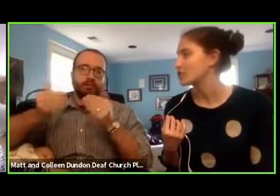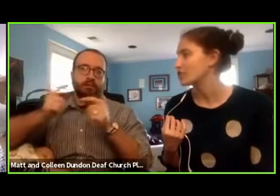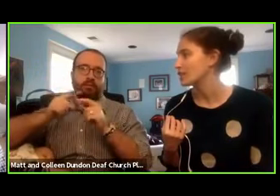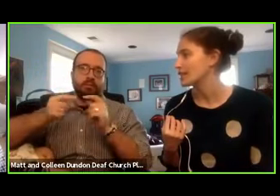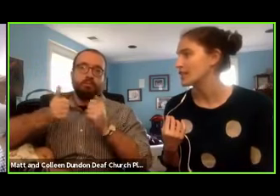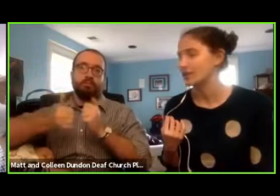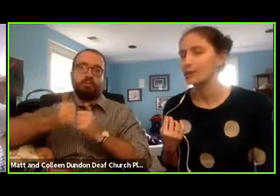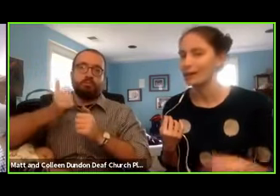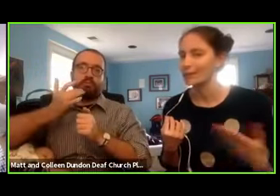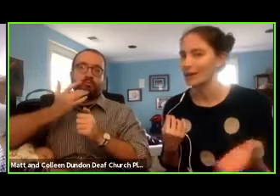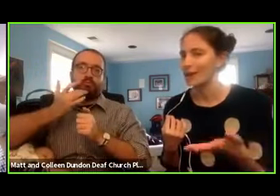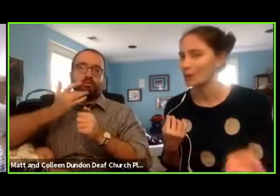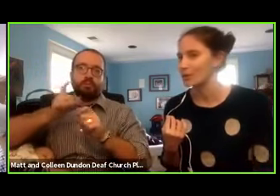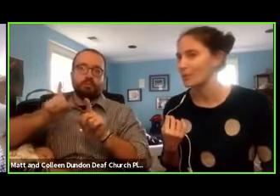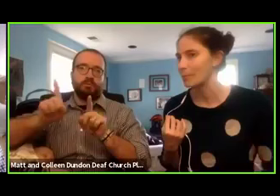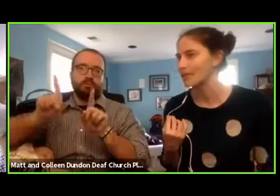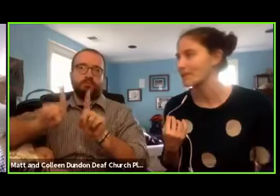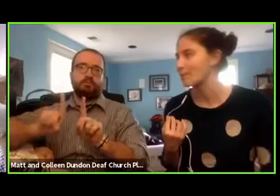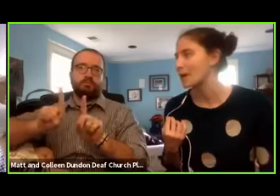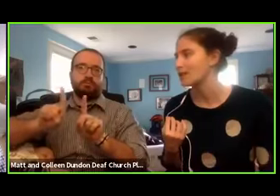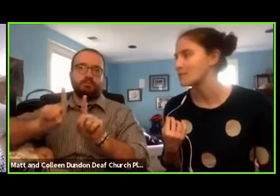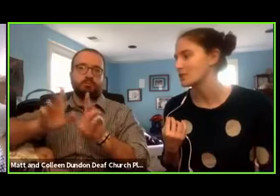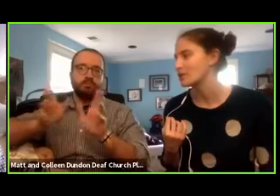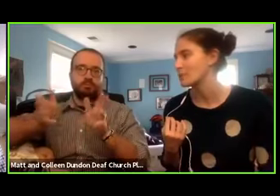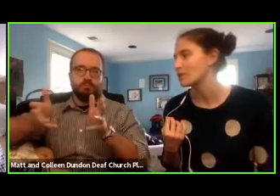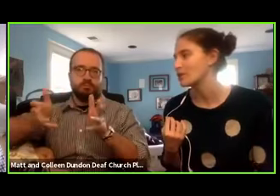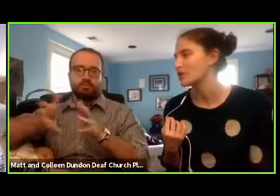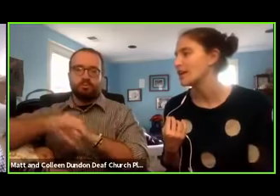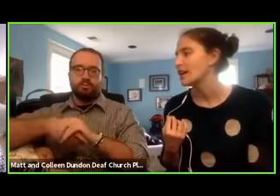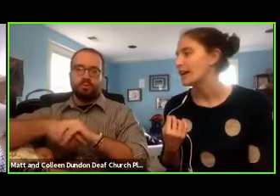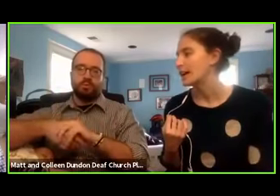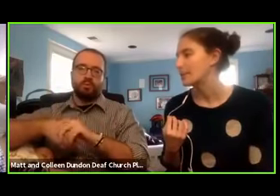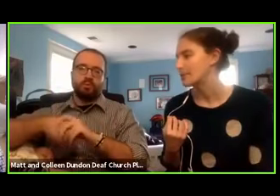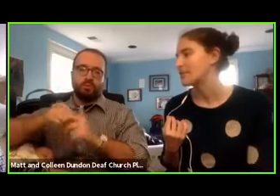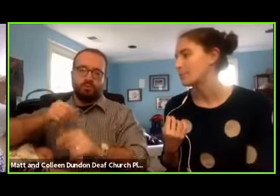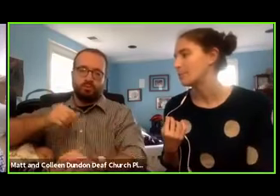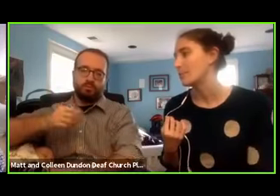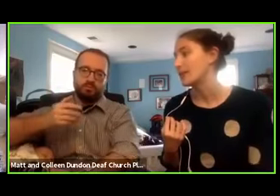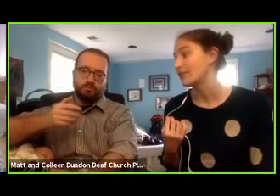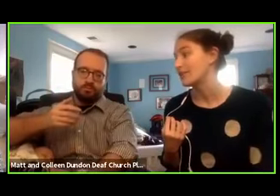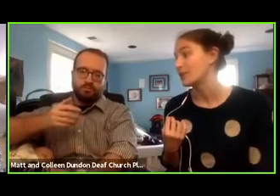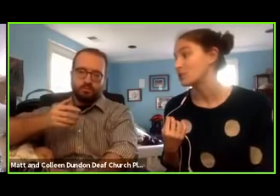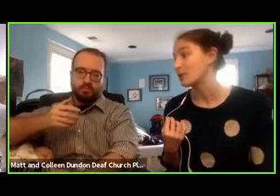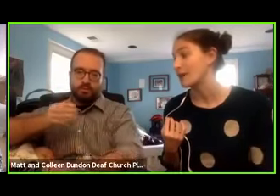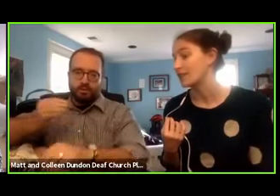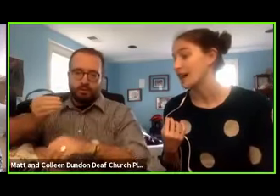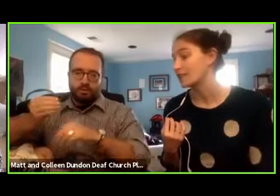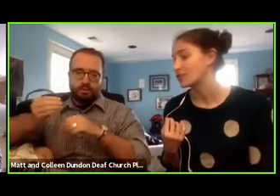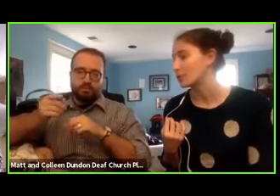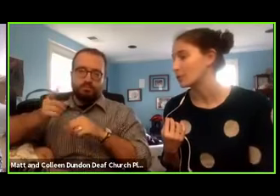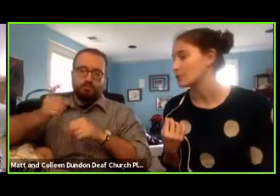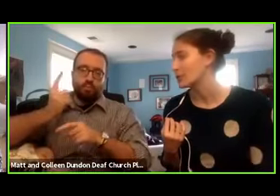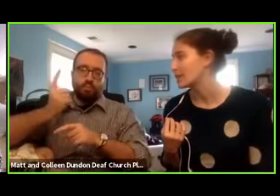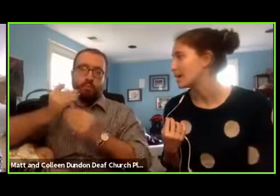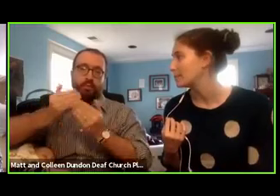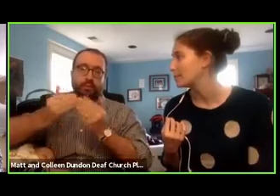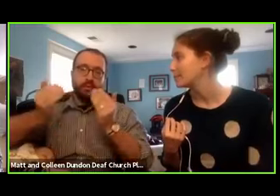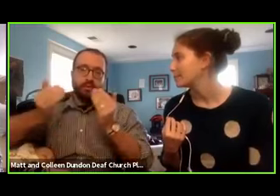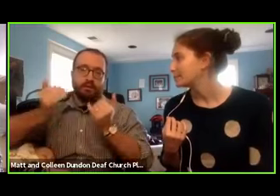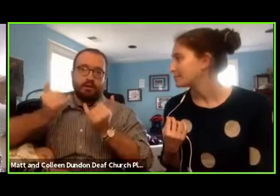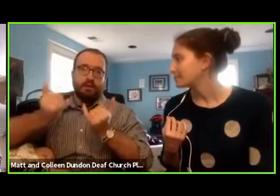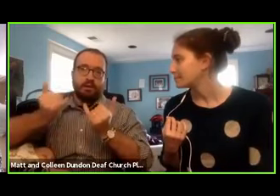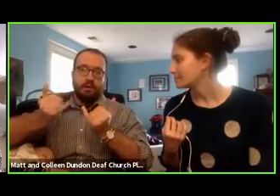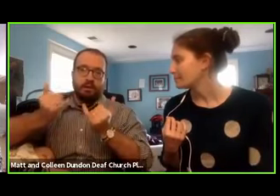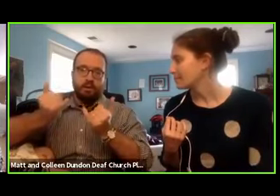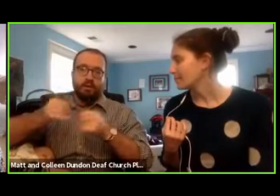TV screen, you know, kind of how we're doing box in box, picture in picture. But many of them do have live interpreters with them.